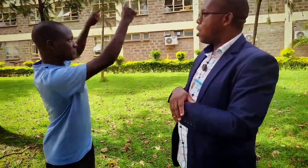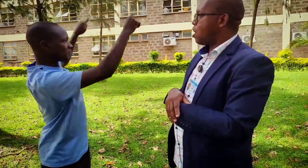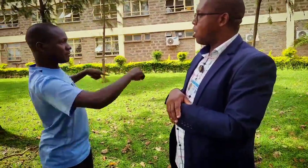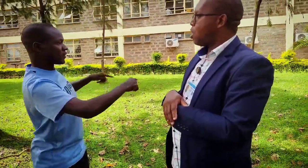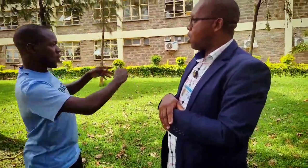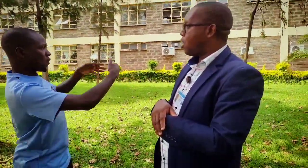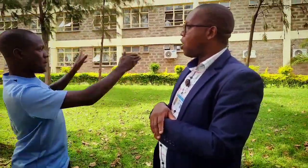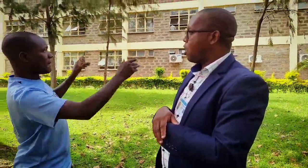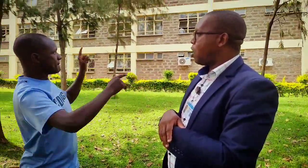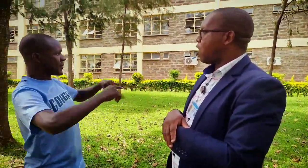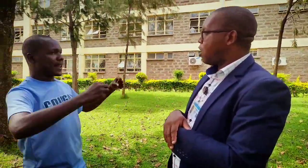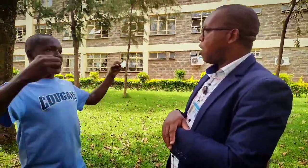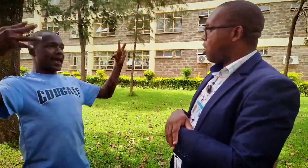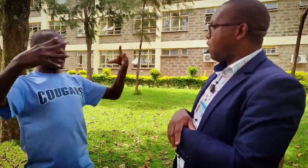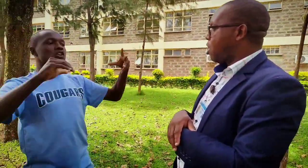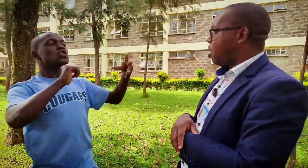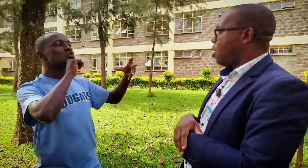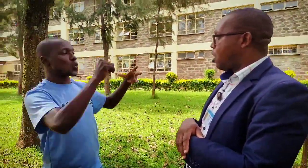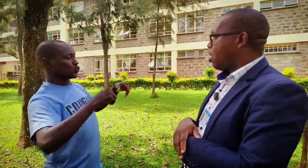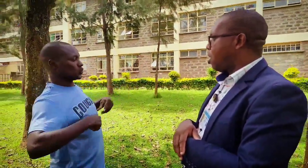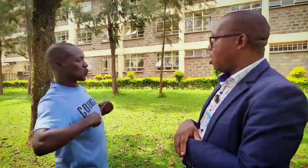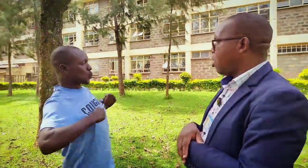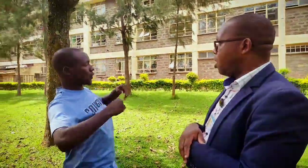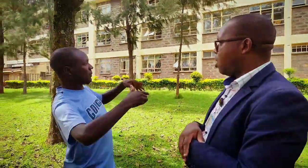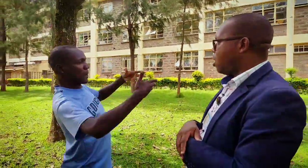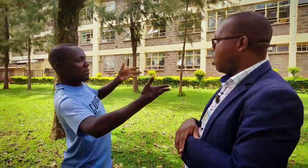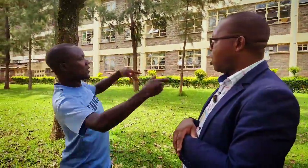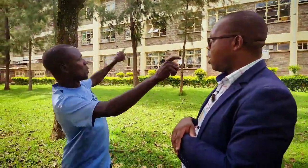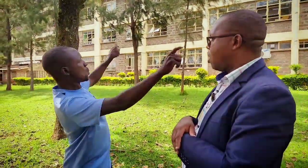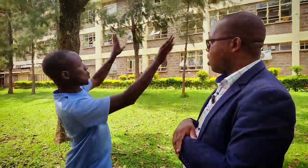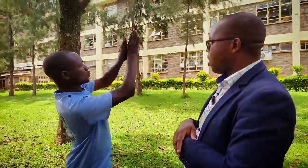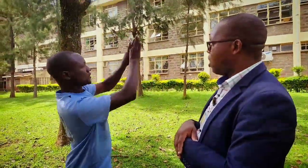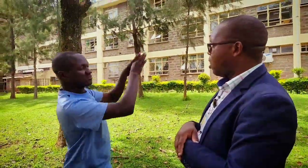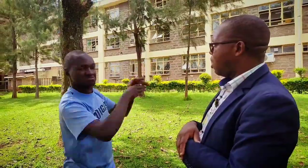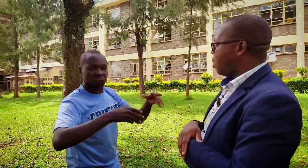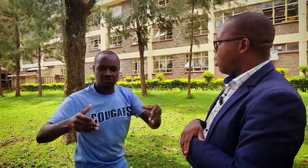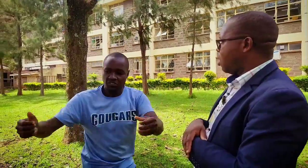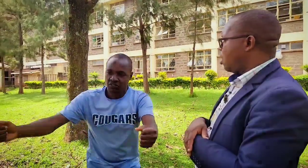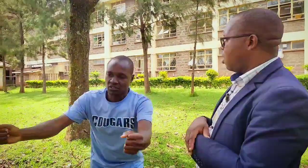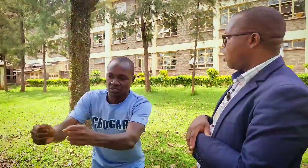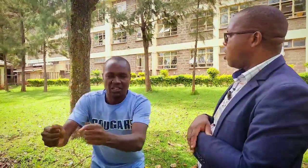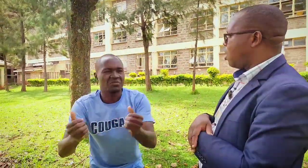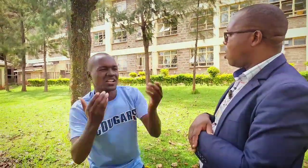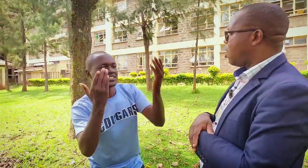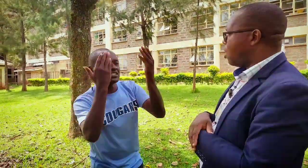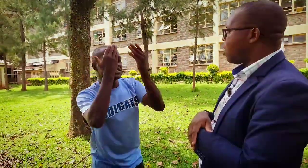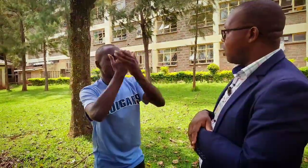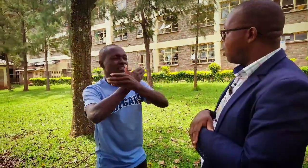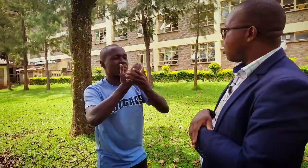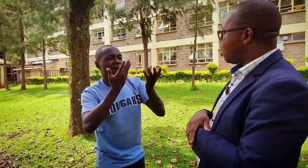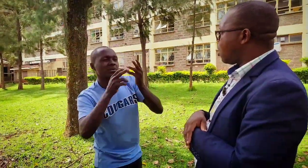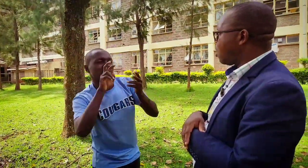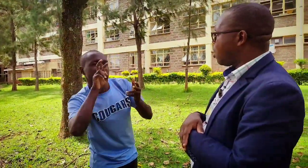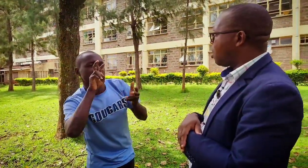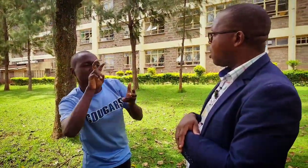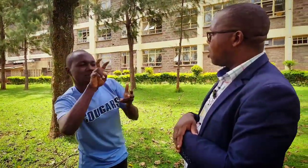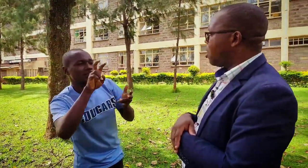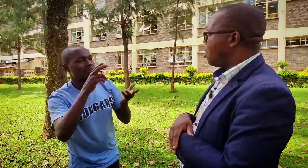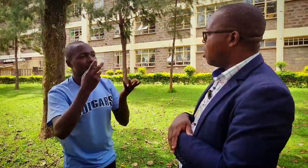the must be open so that their children can see the blackboard so if you close